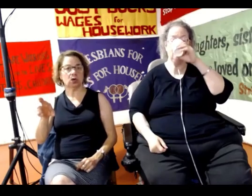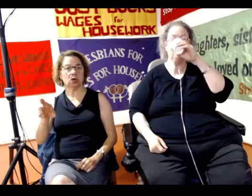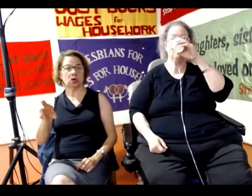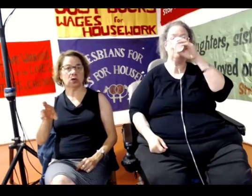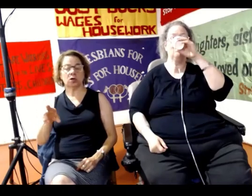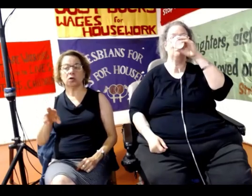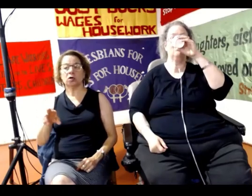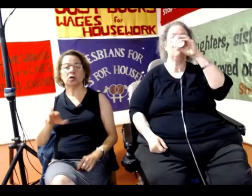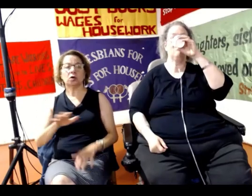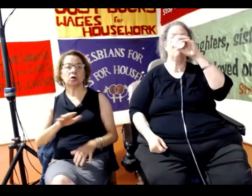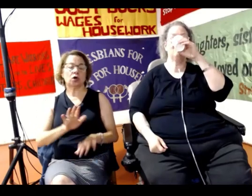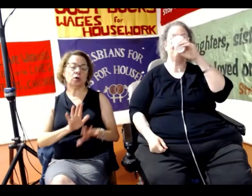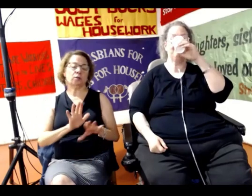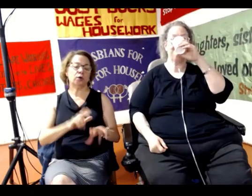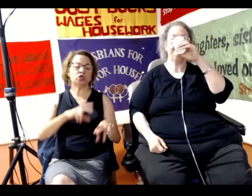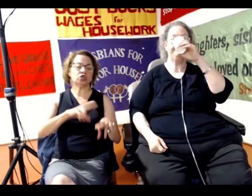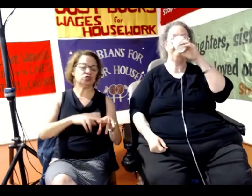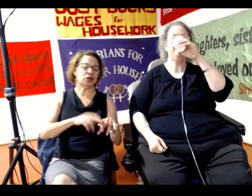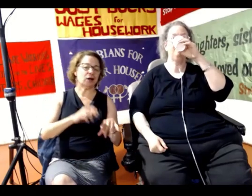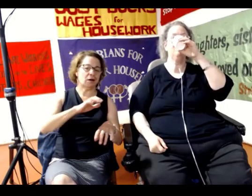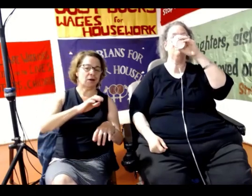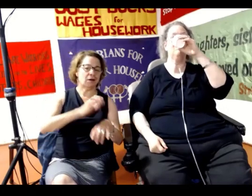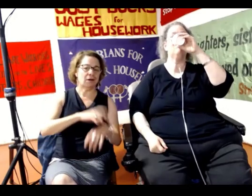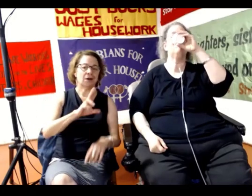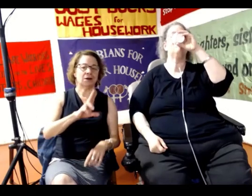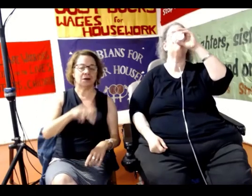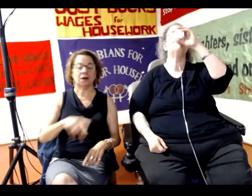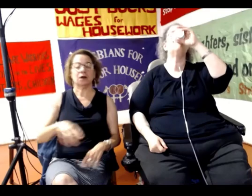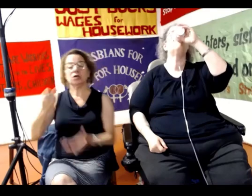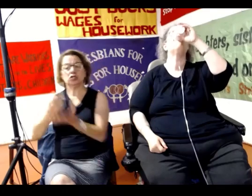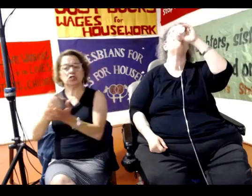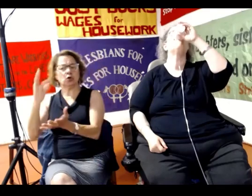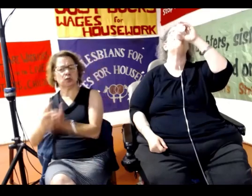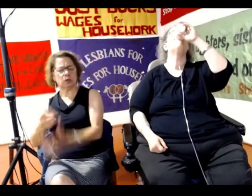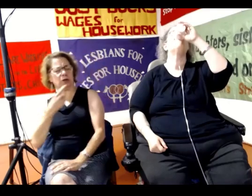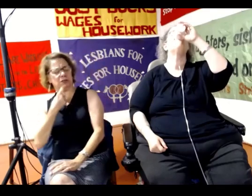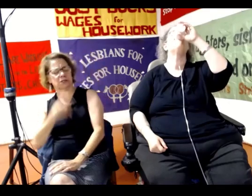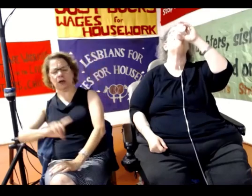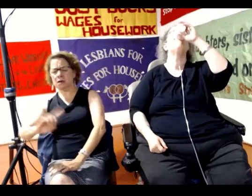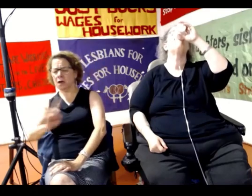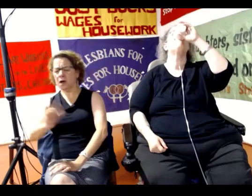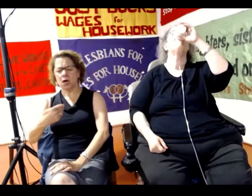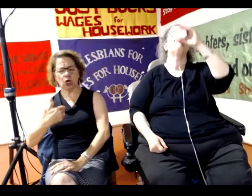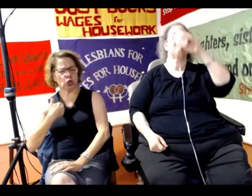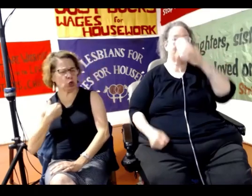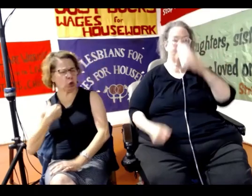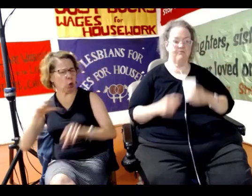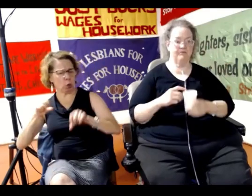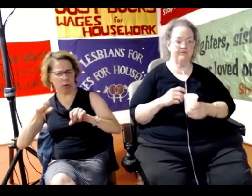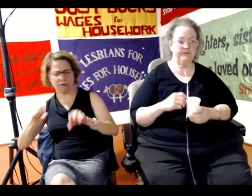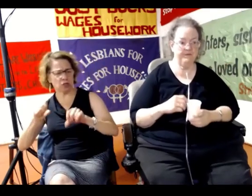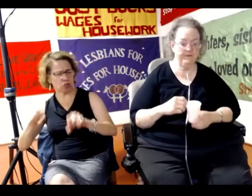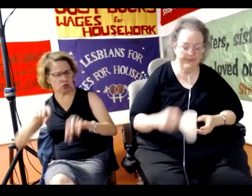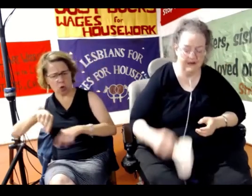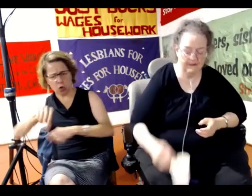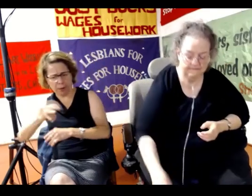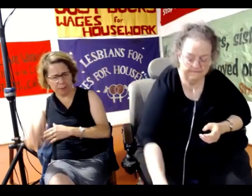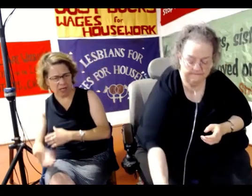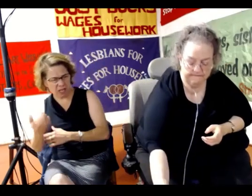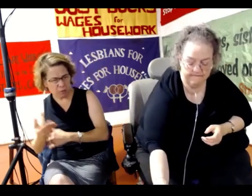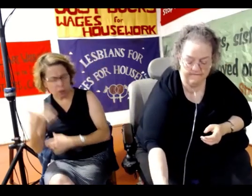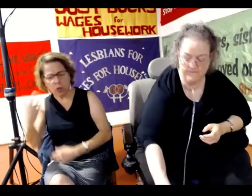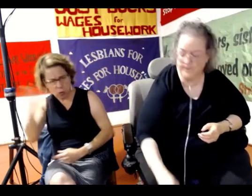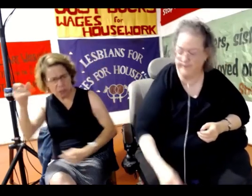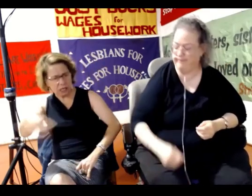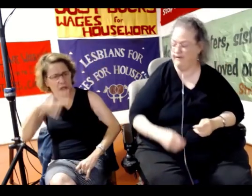child. And the social worker told her, if you don't have a stroller for your child, by Monday morning, we're taking your child away.